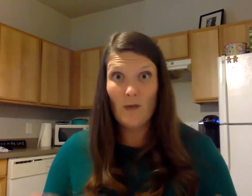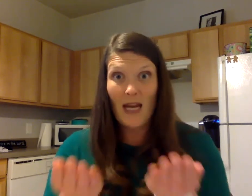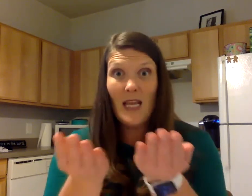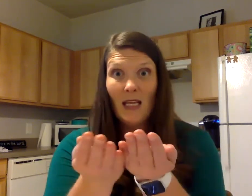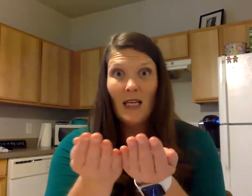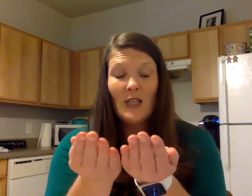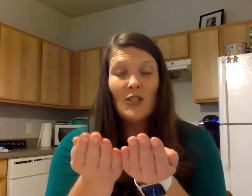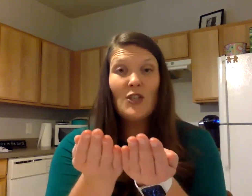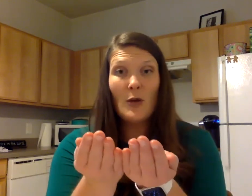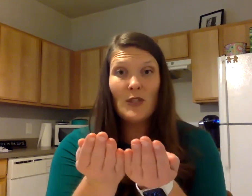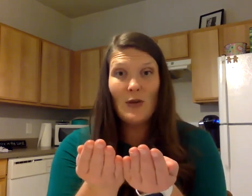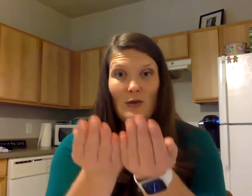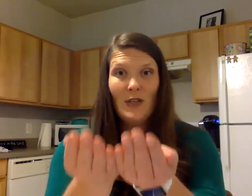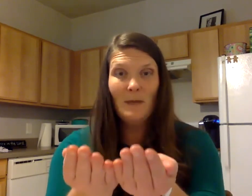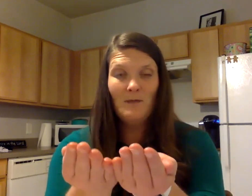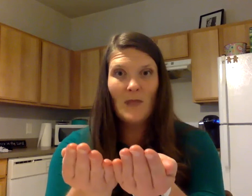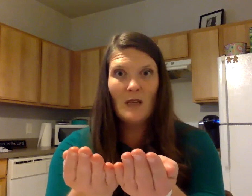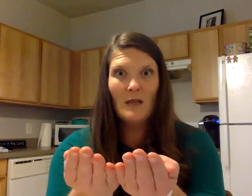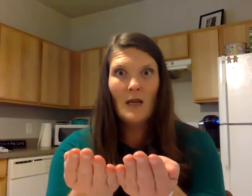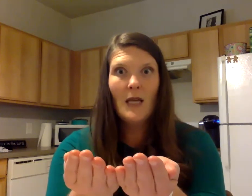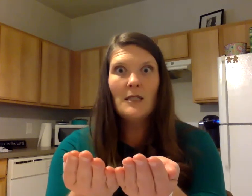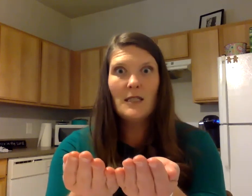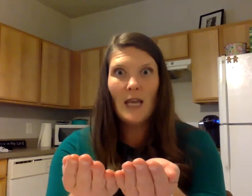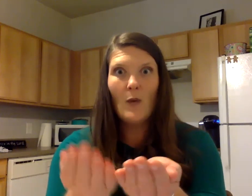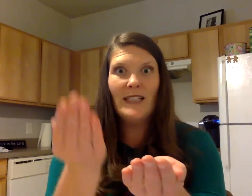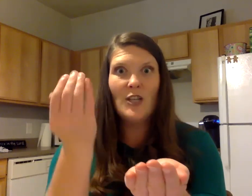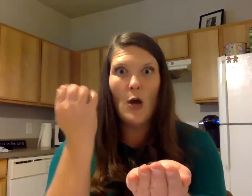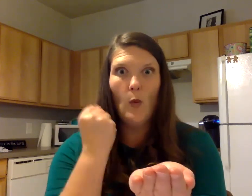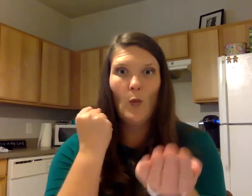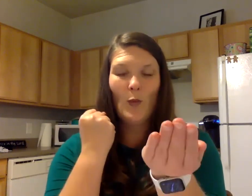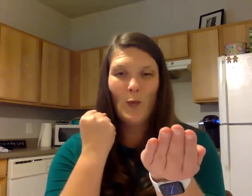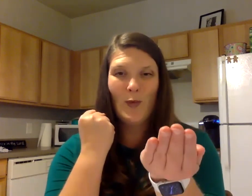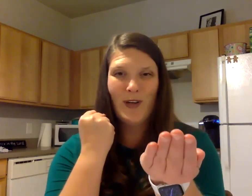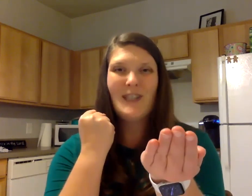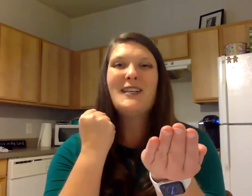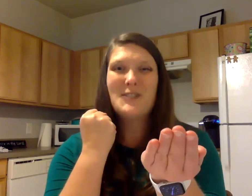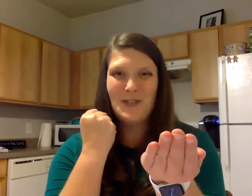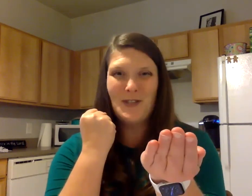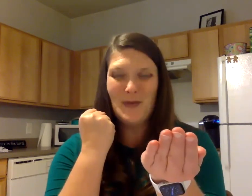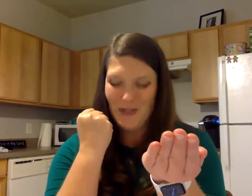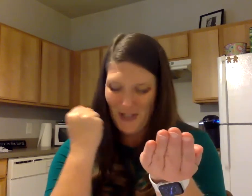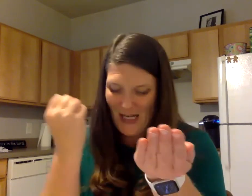Ready? Snowsuit. Take away snow. Suit. Good.